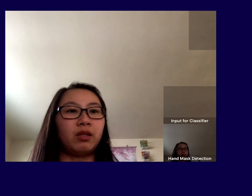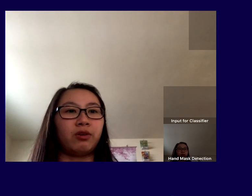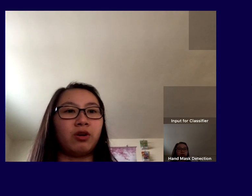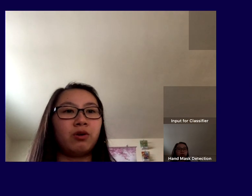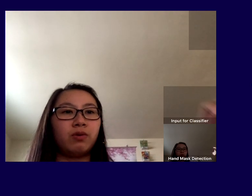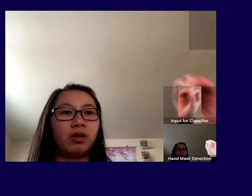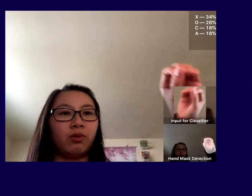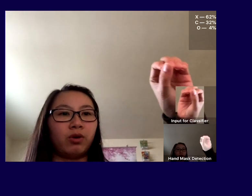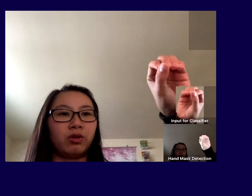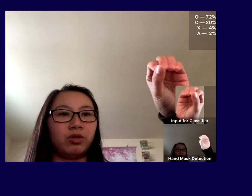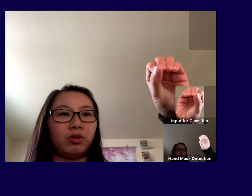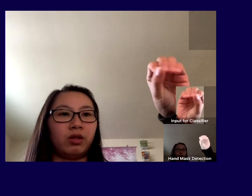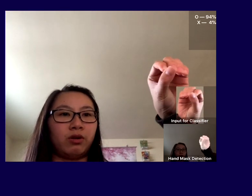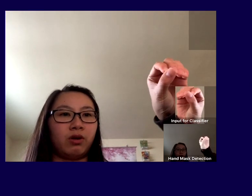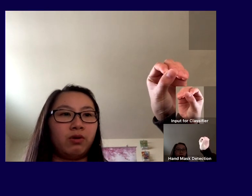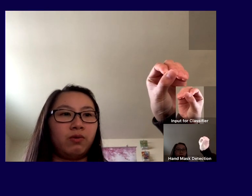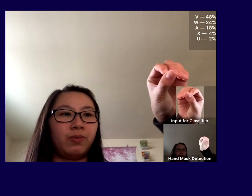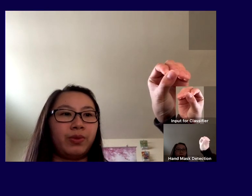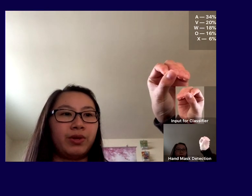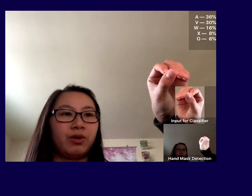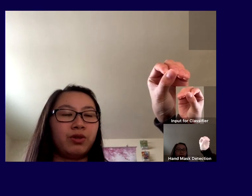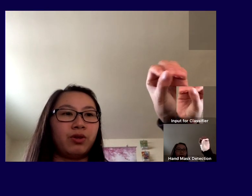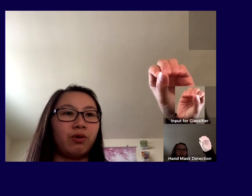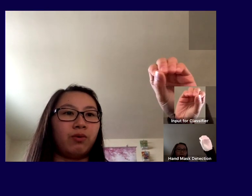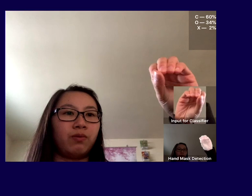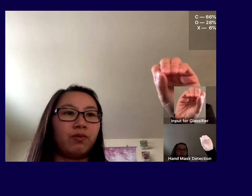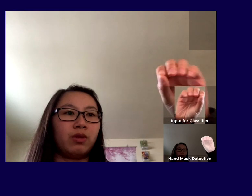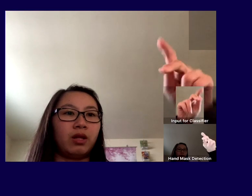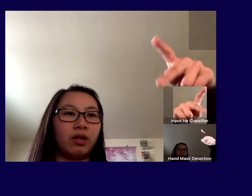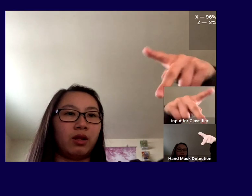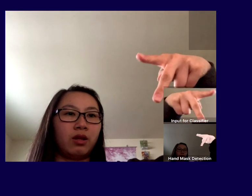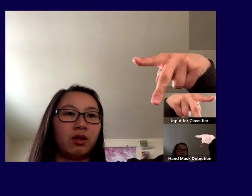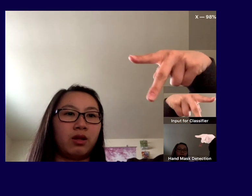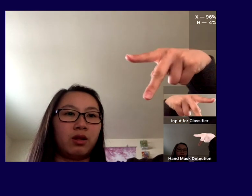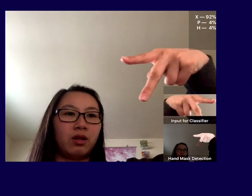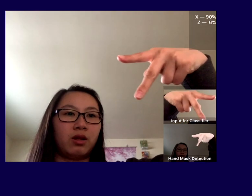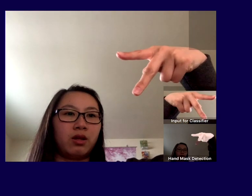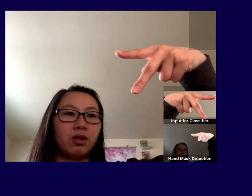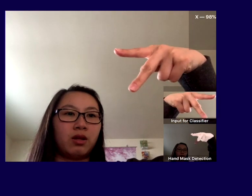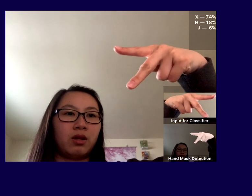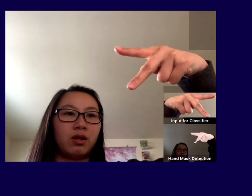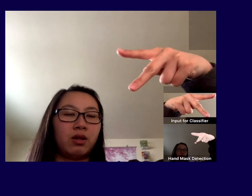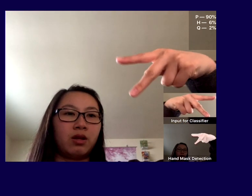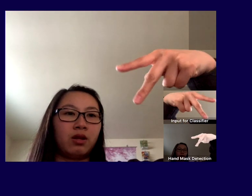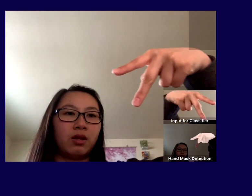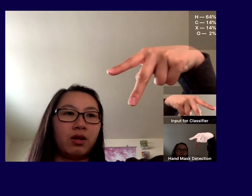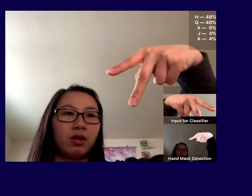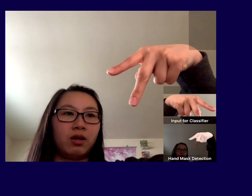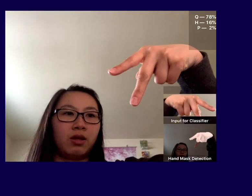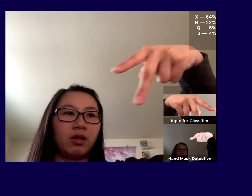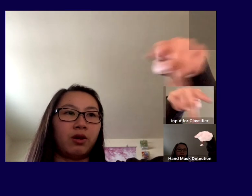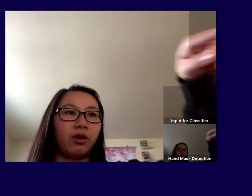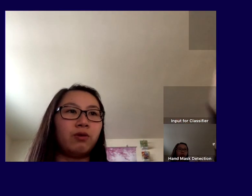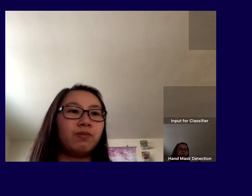the letter O and we're gonna do the letter O. So there you go.